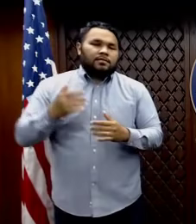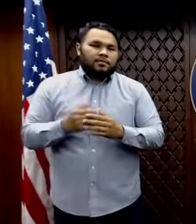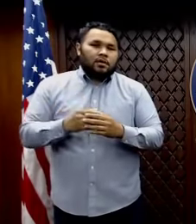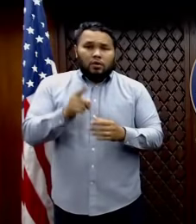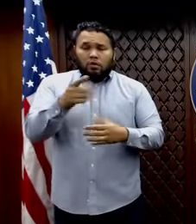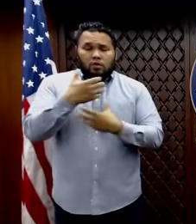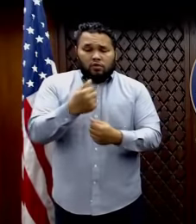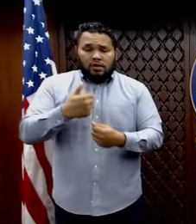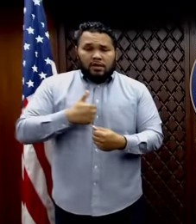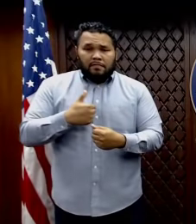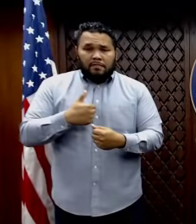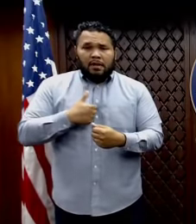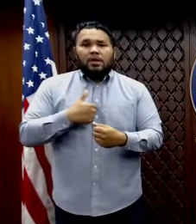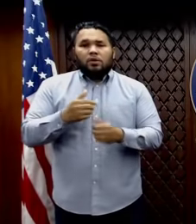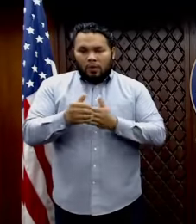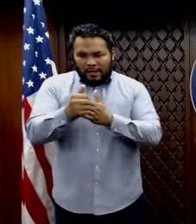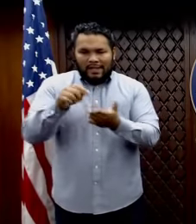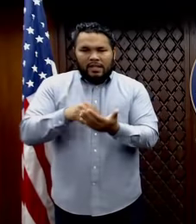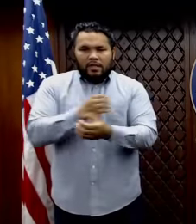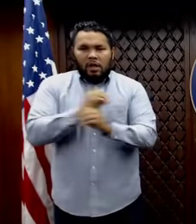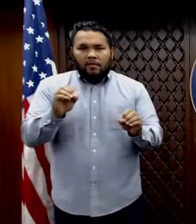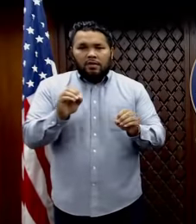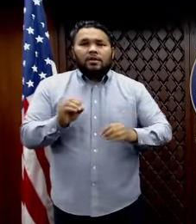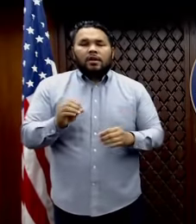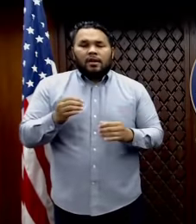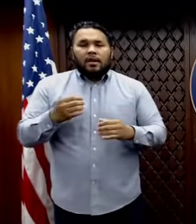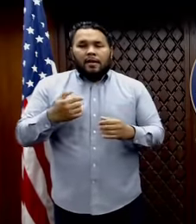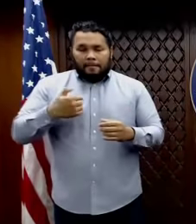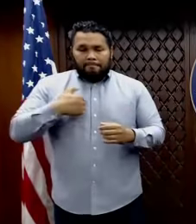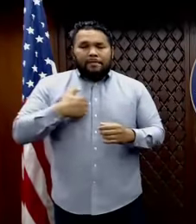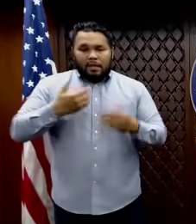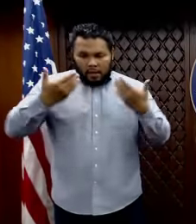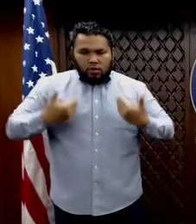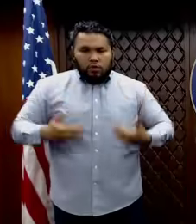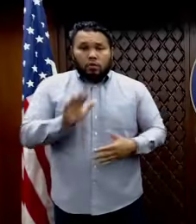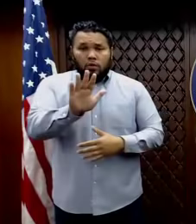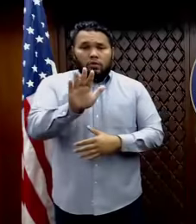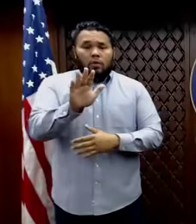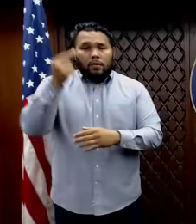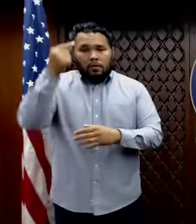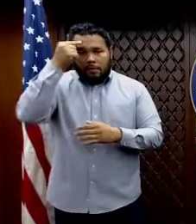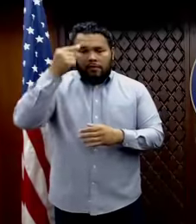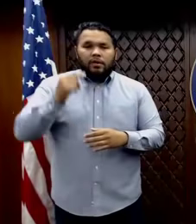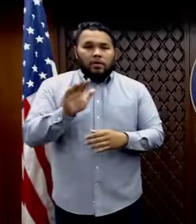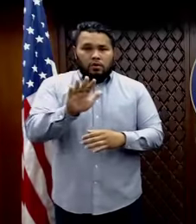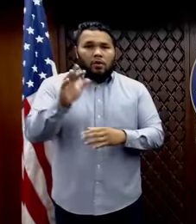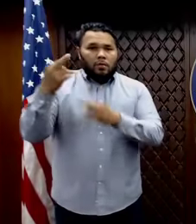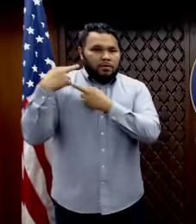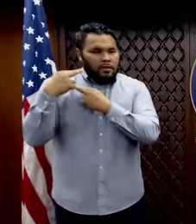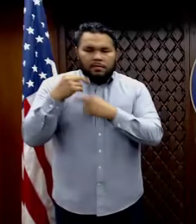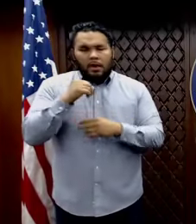office for the good of our island, and as your governor, it is a responsibility I do not take lightly.